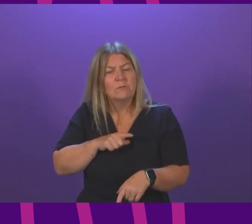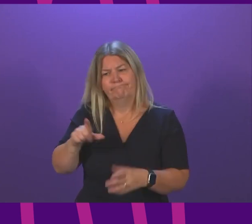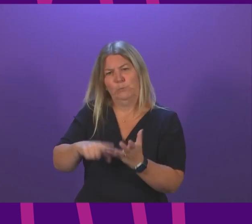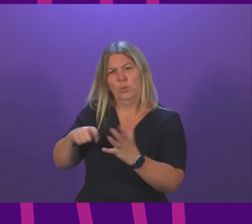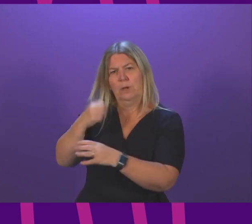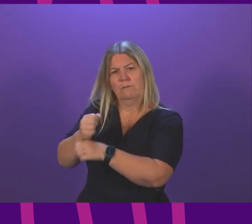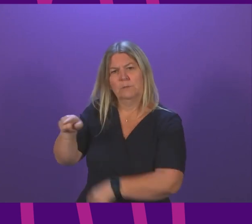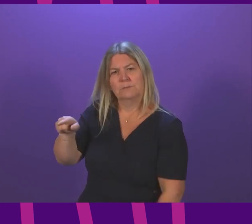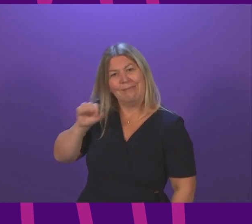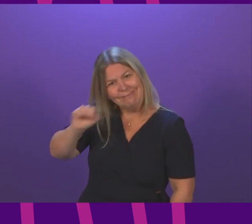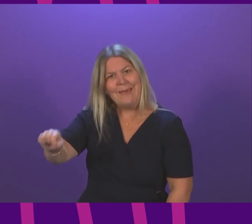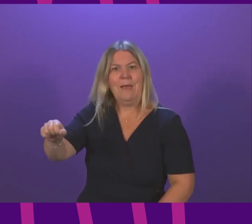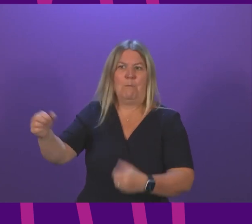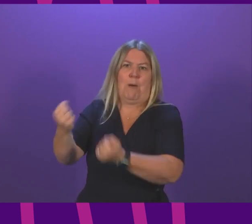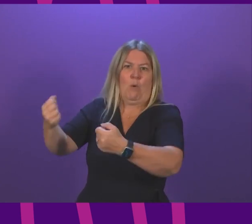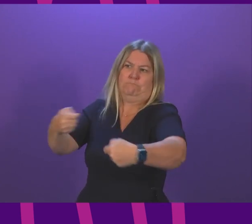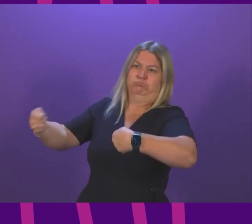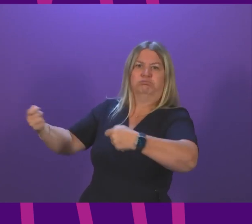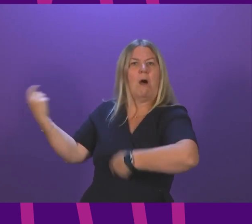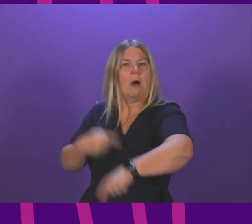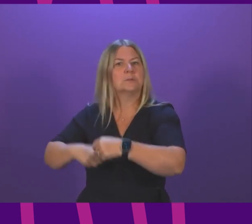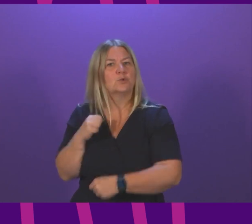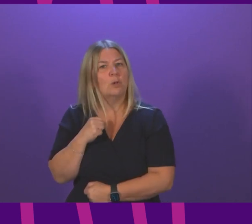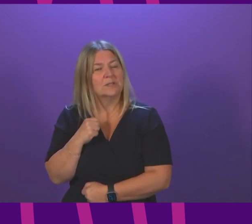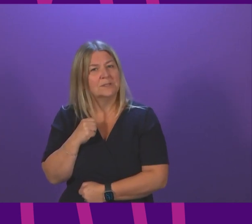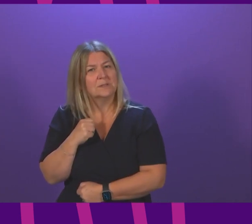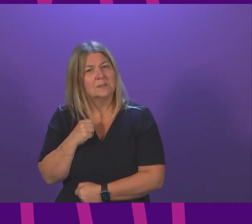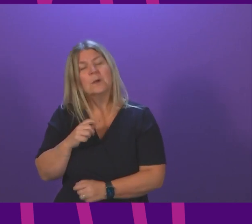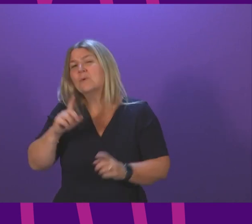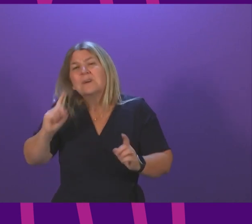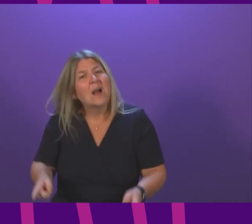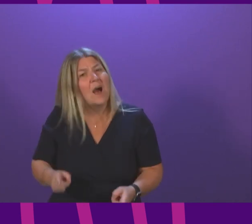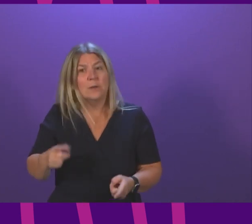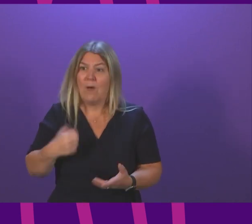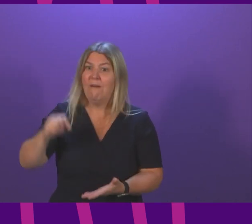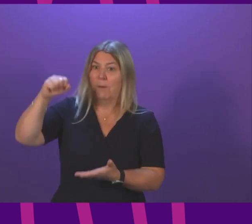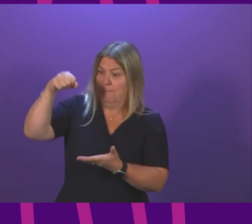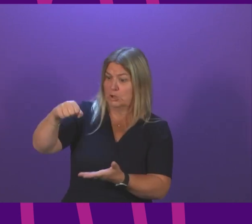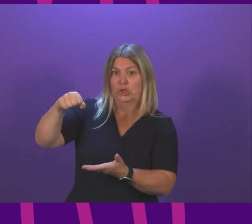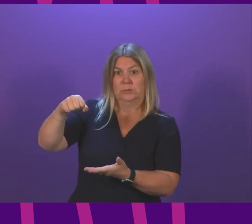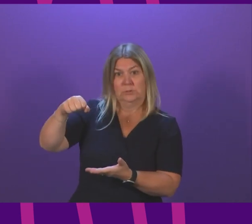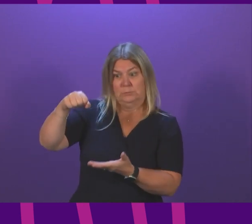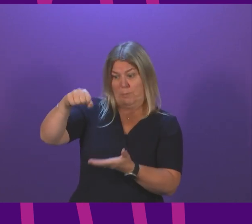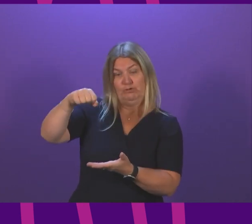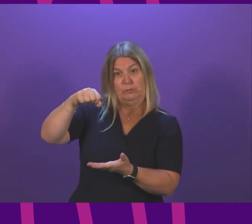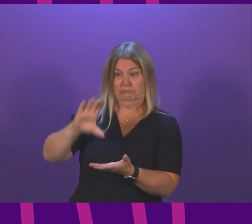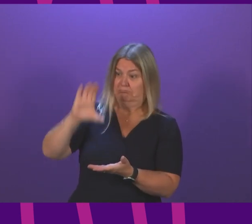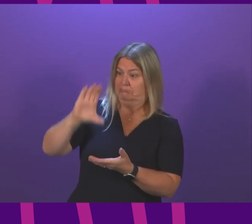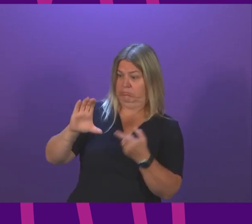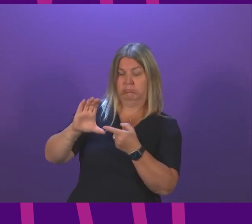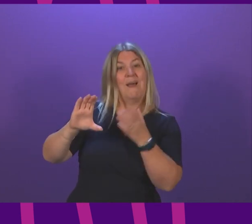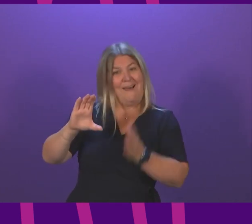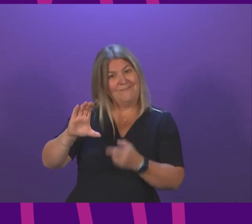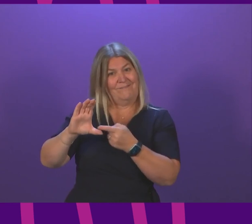within their reserved powers and we can't go on raiding a finite devolved budget to mitigate the impact of those we need to get these powers